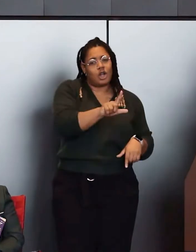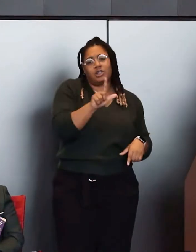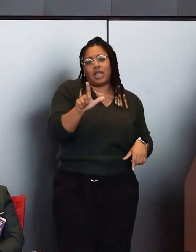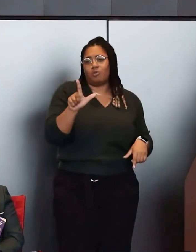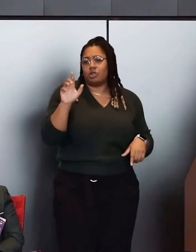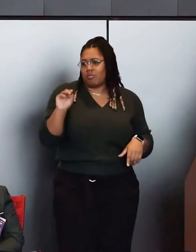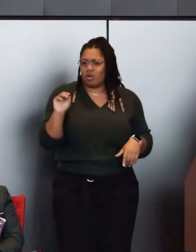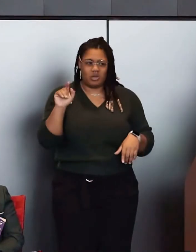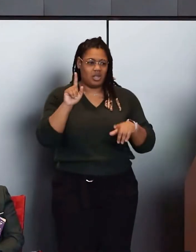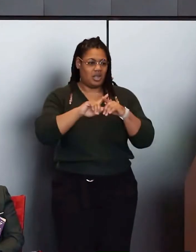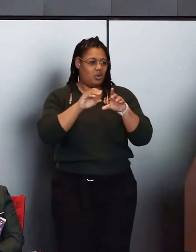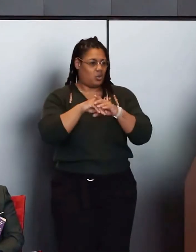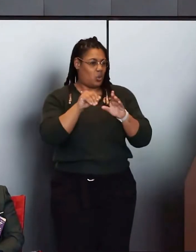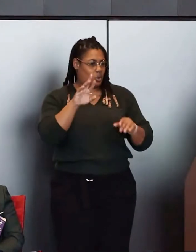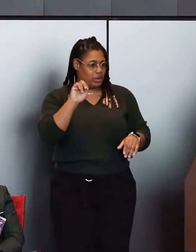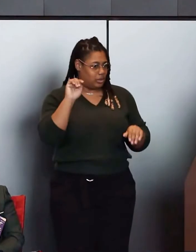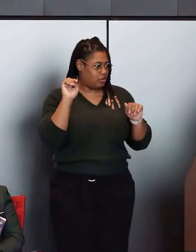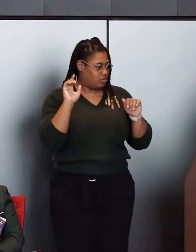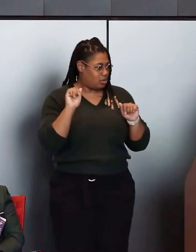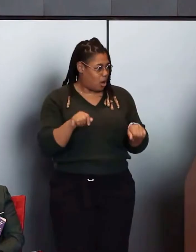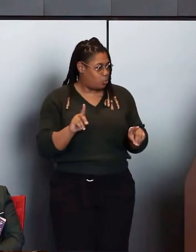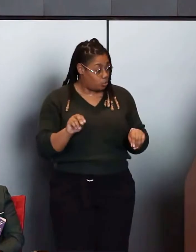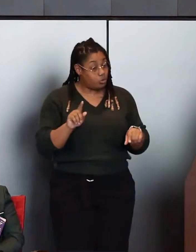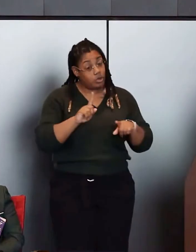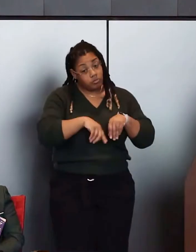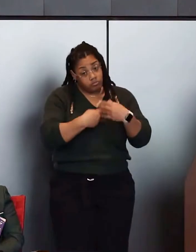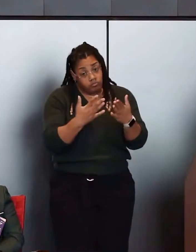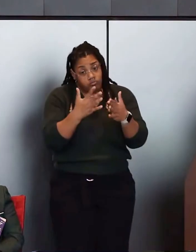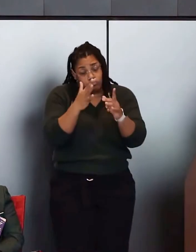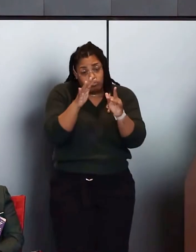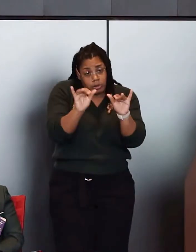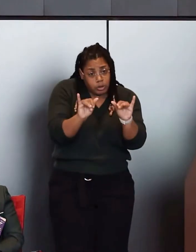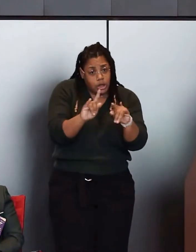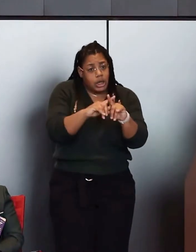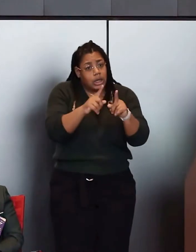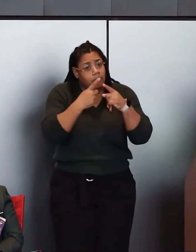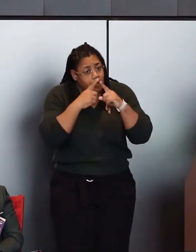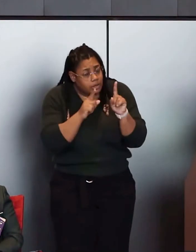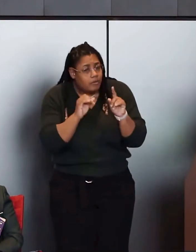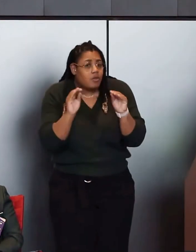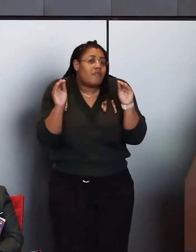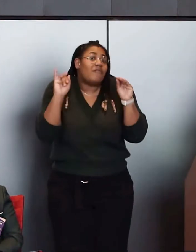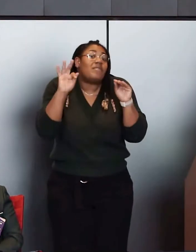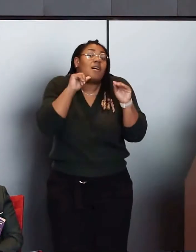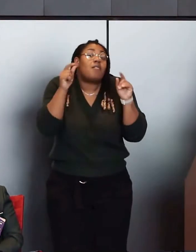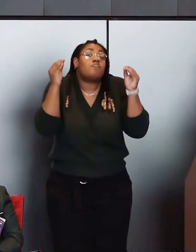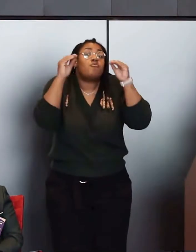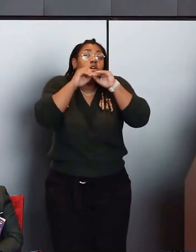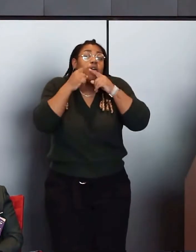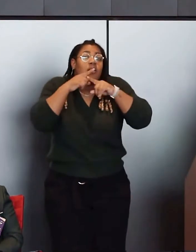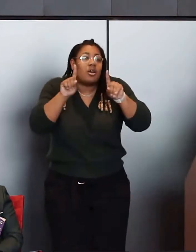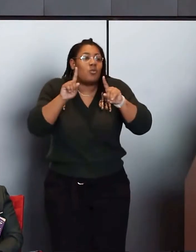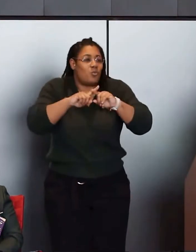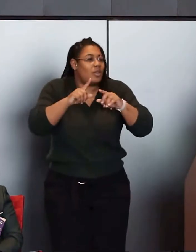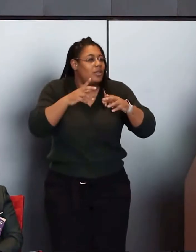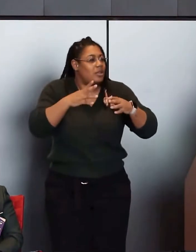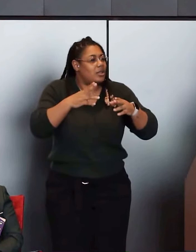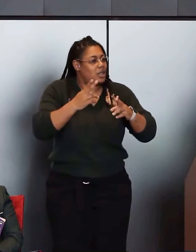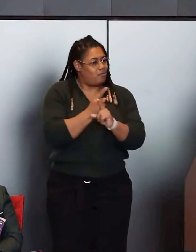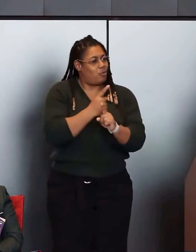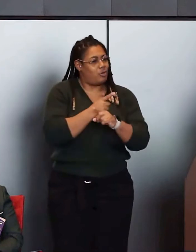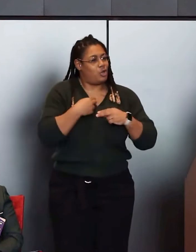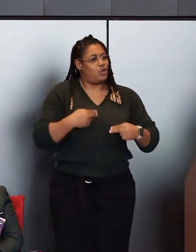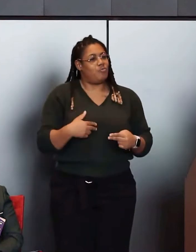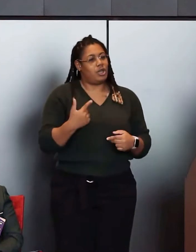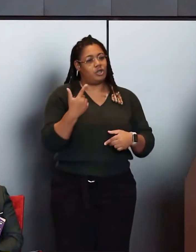can do and potentially provide similarly effective, if not more effective care with the appropriate human guardrails and having the right humans in